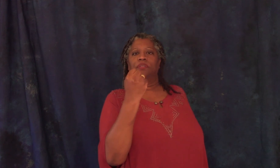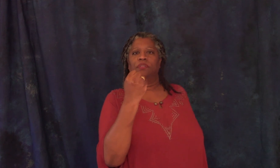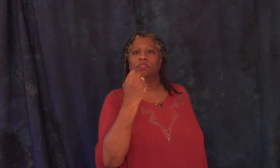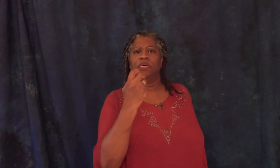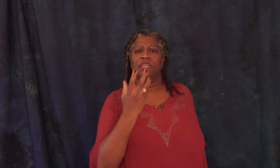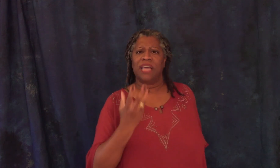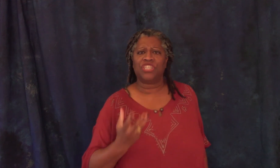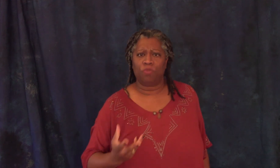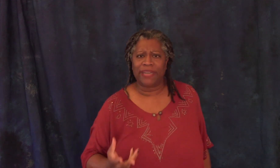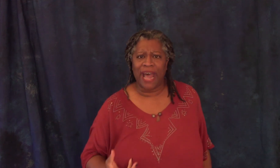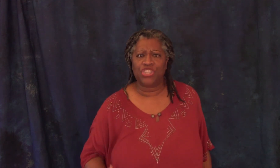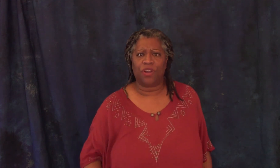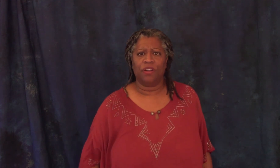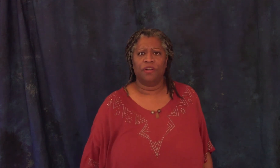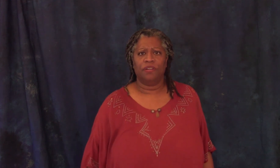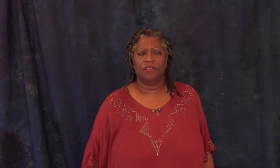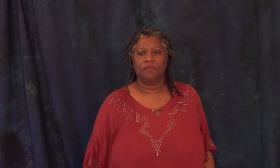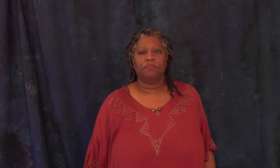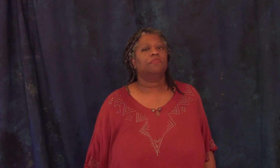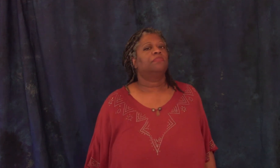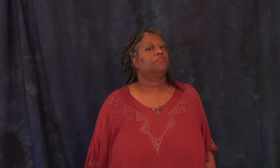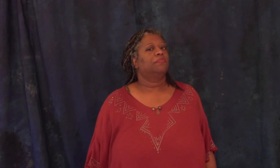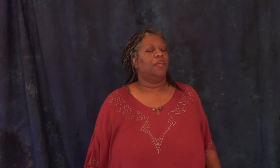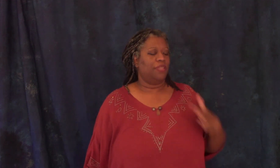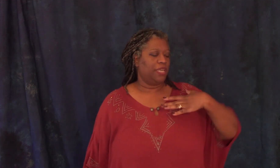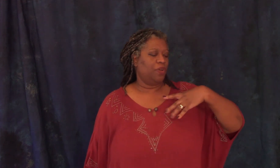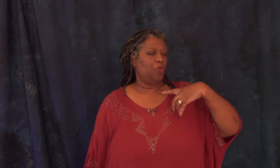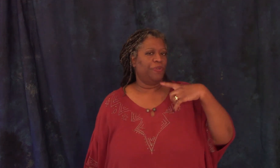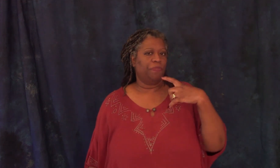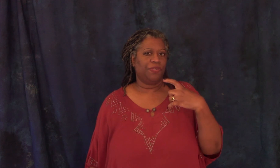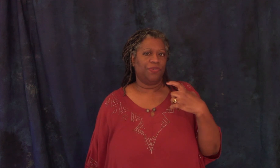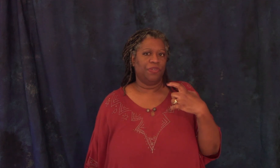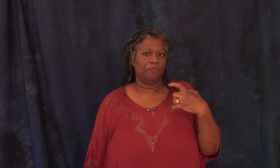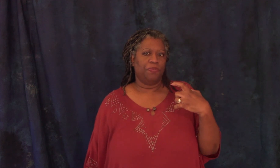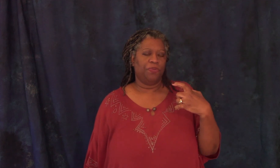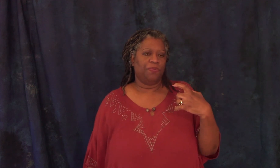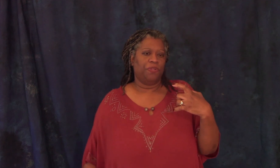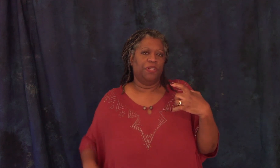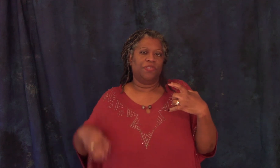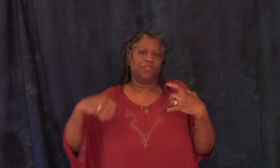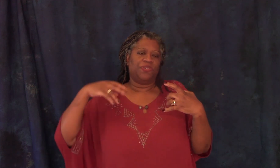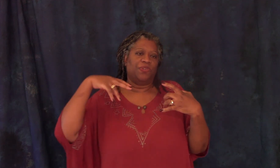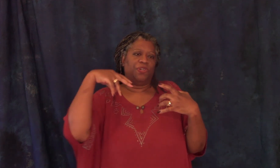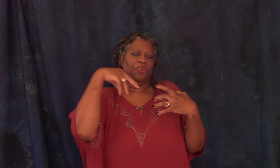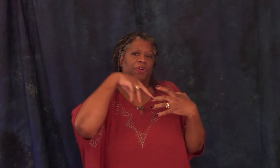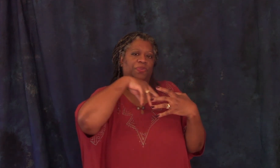and the king said that's the right answer and then the king opened up his beautiful silk coat